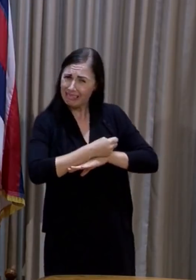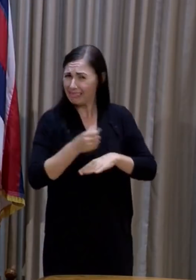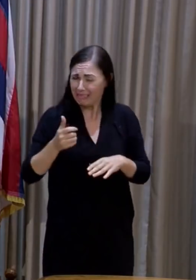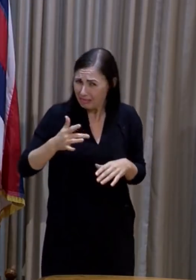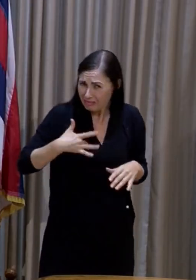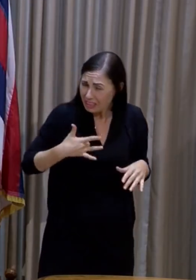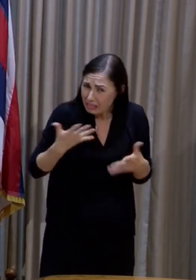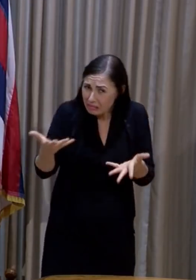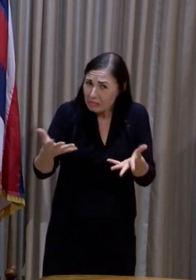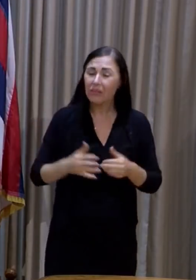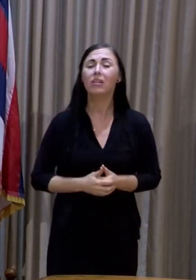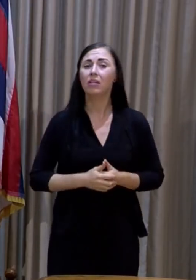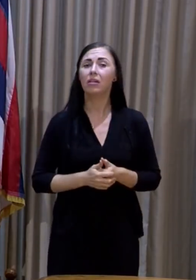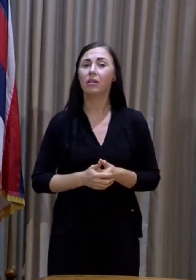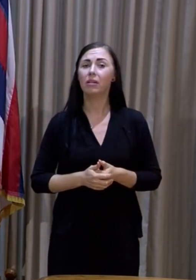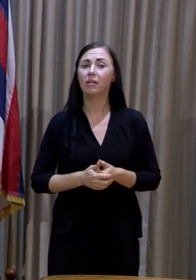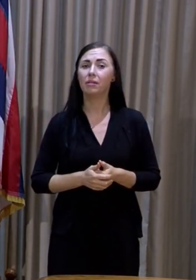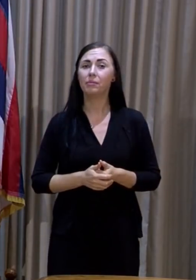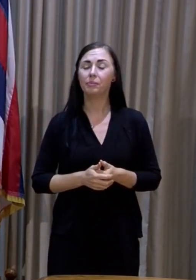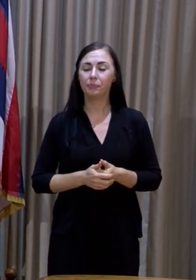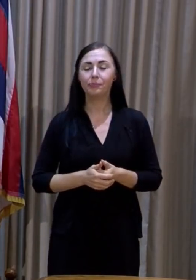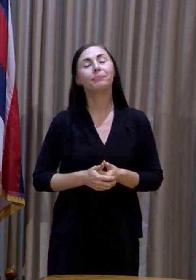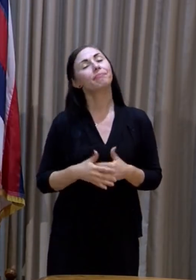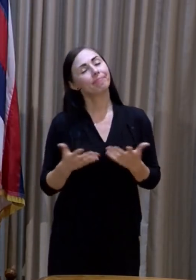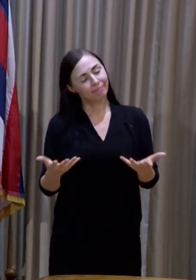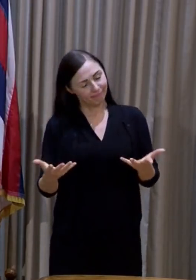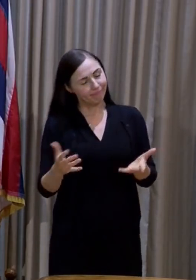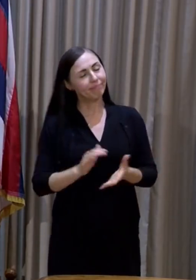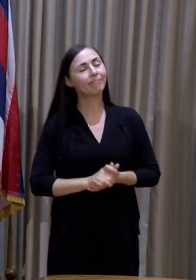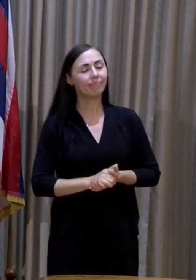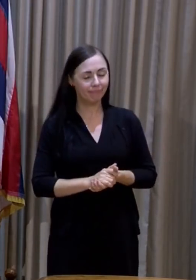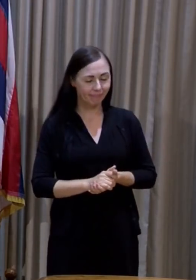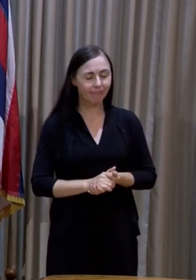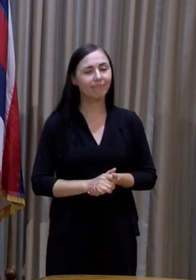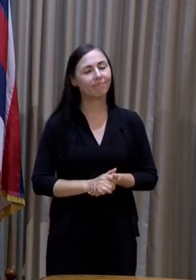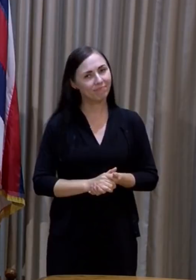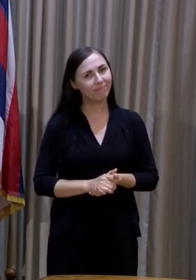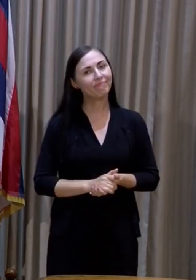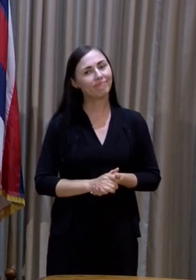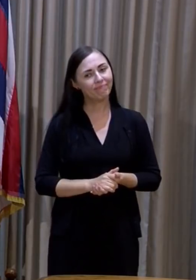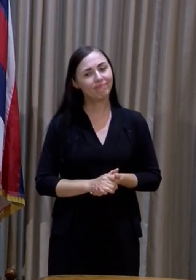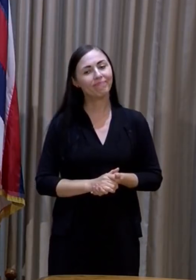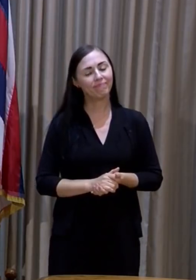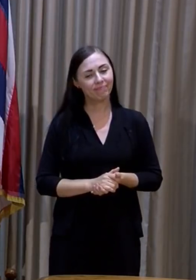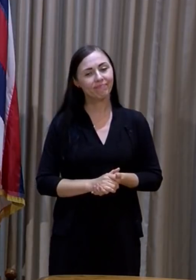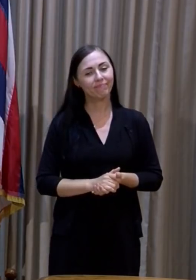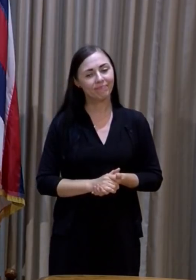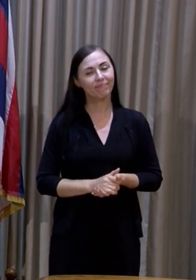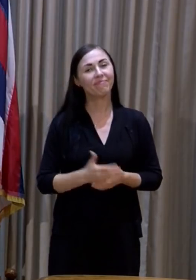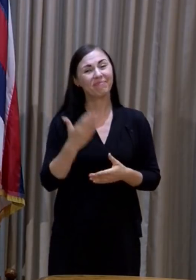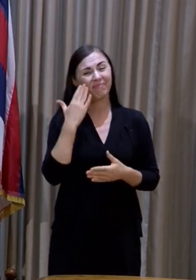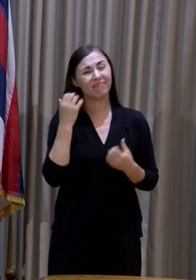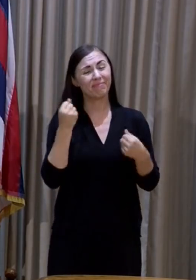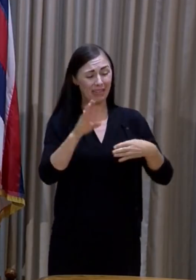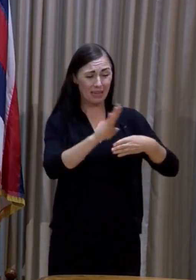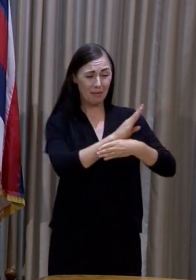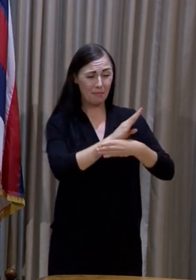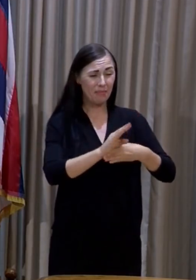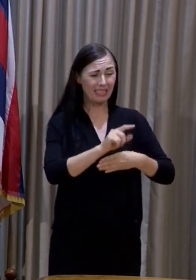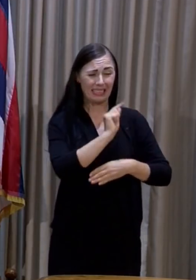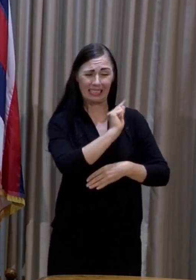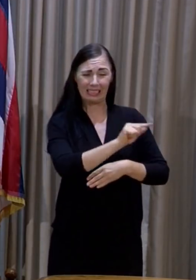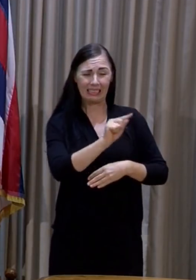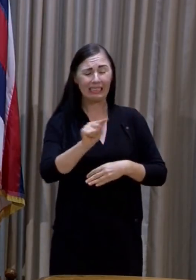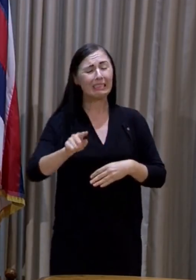I am certainly aware that many of our businesses are currently